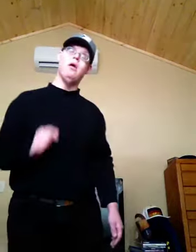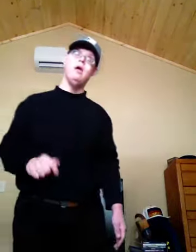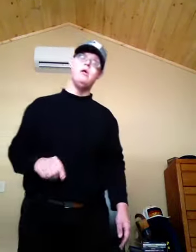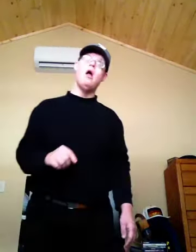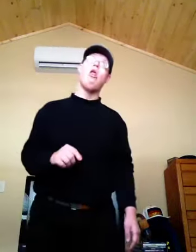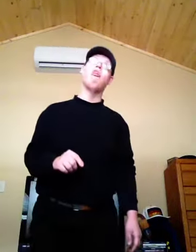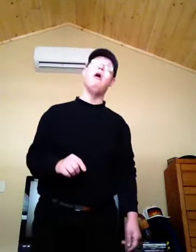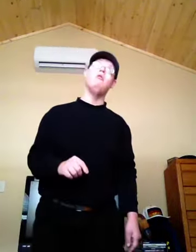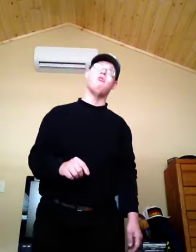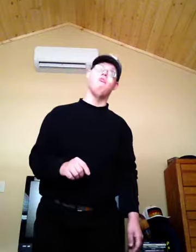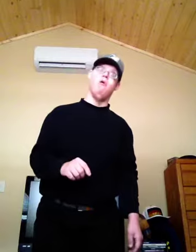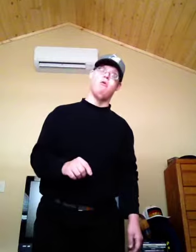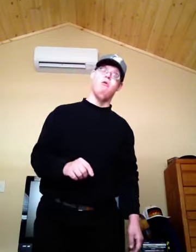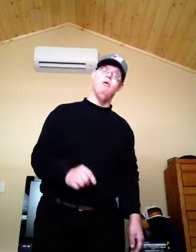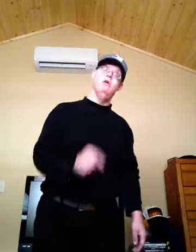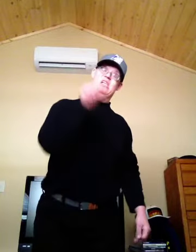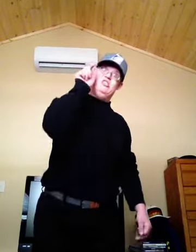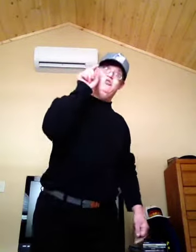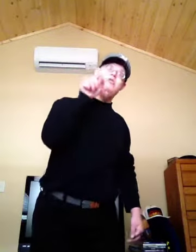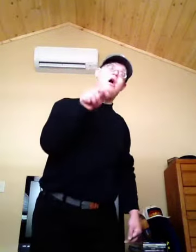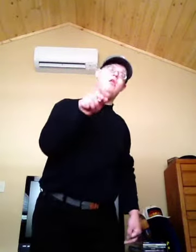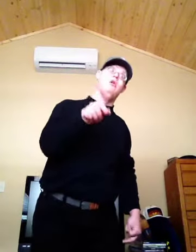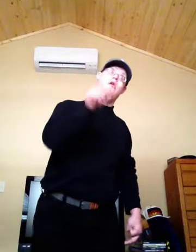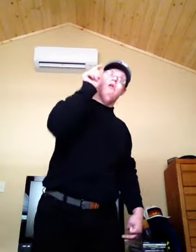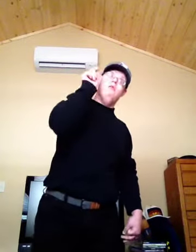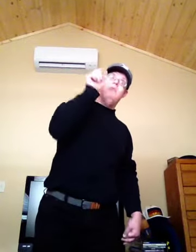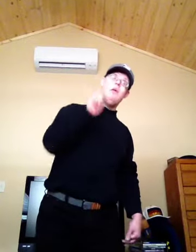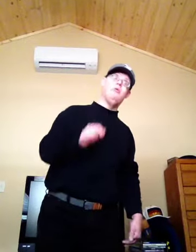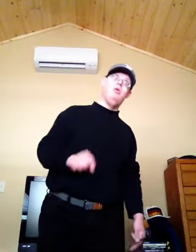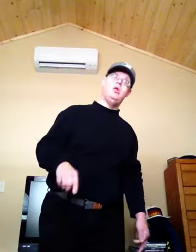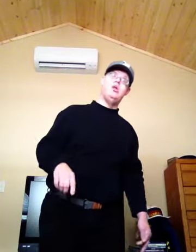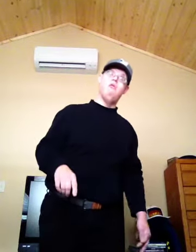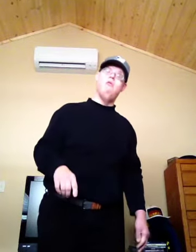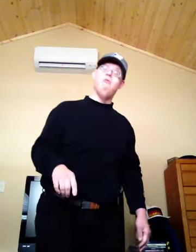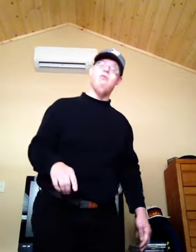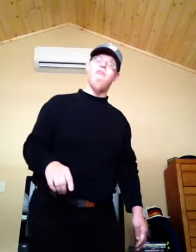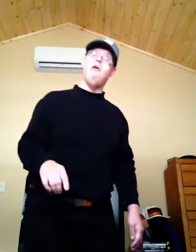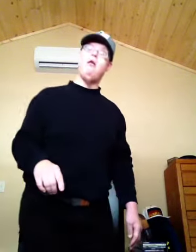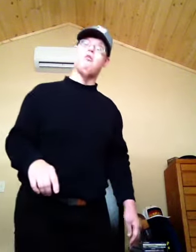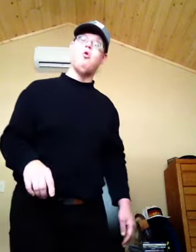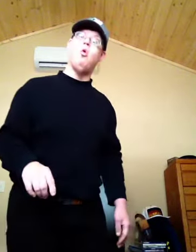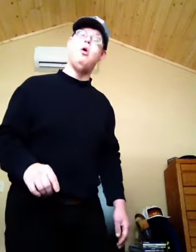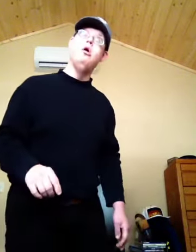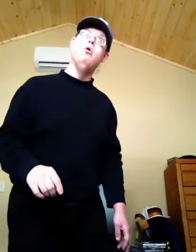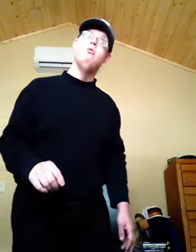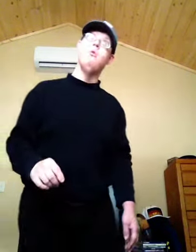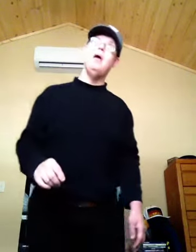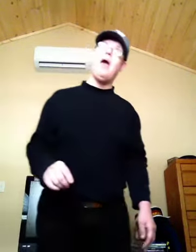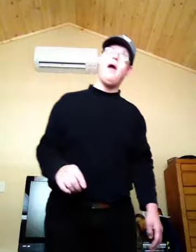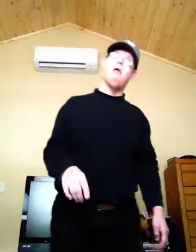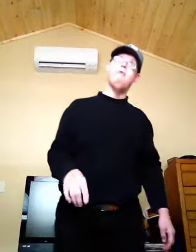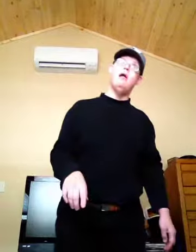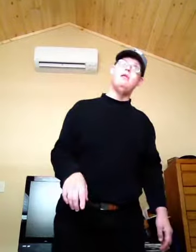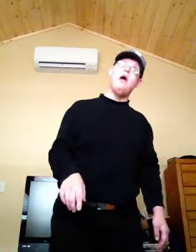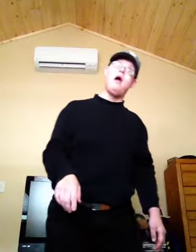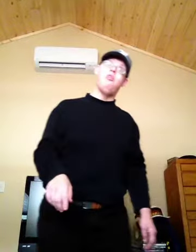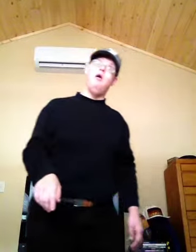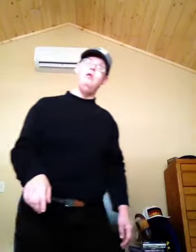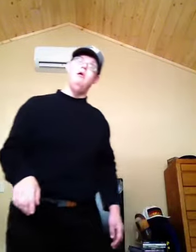get Thunderstruck tonight. Tonight, my prediction for the final score will be Edwin Deck Thunder.